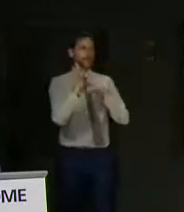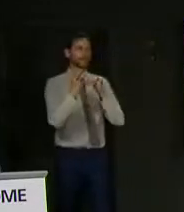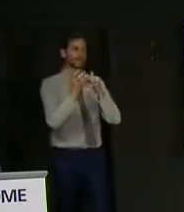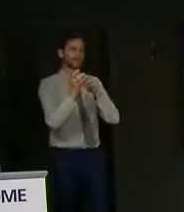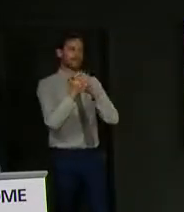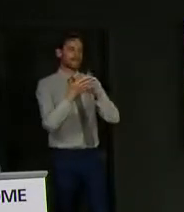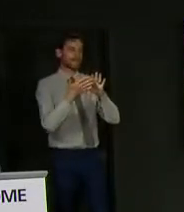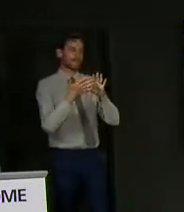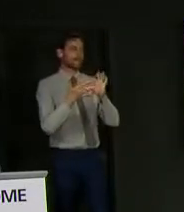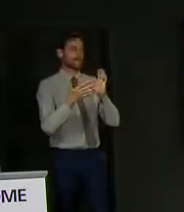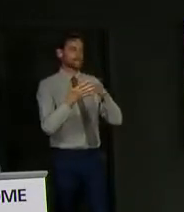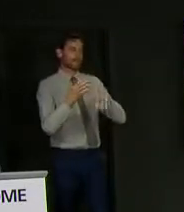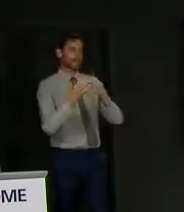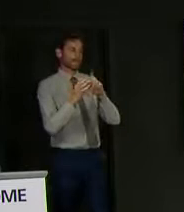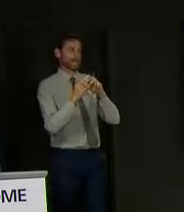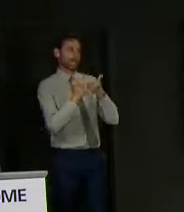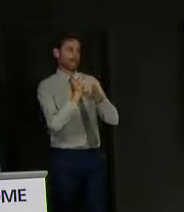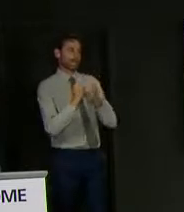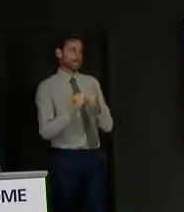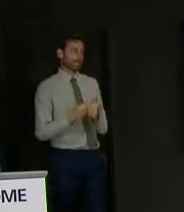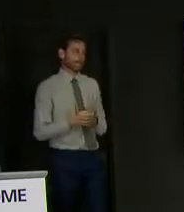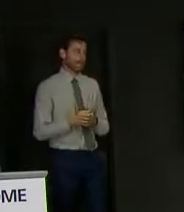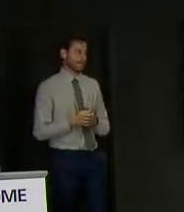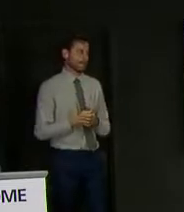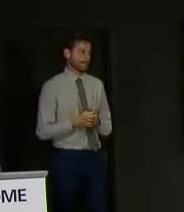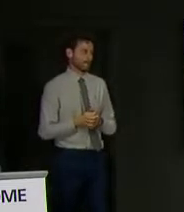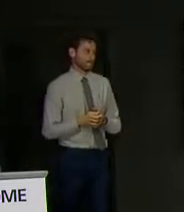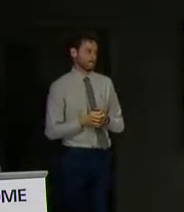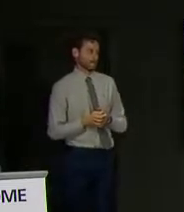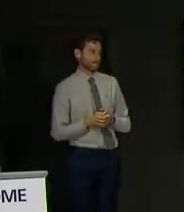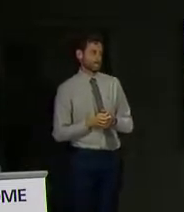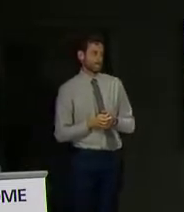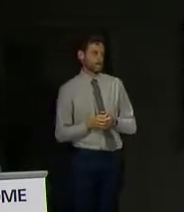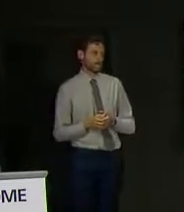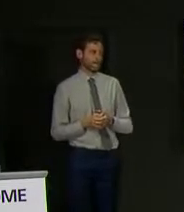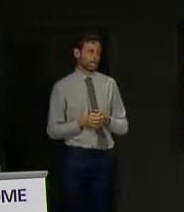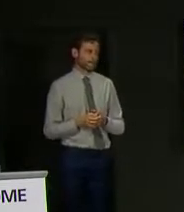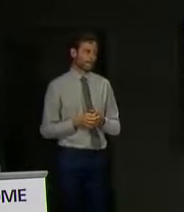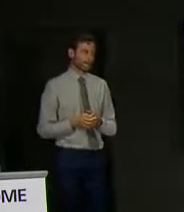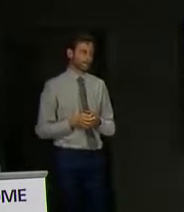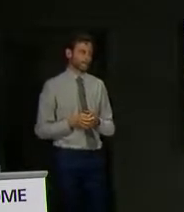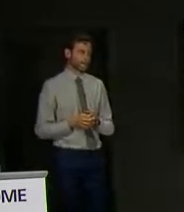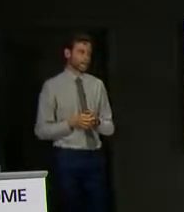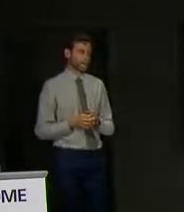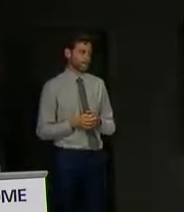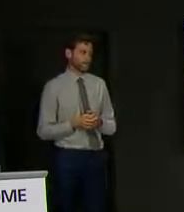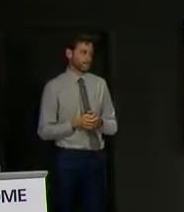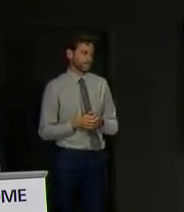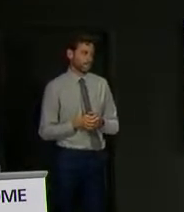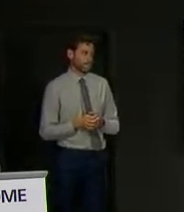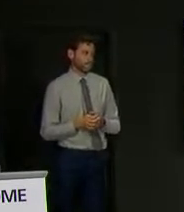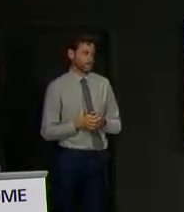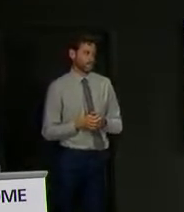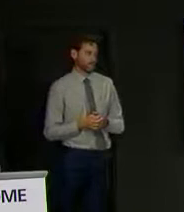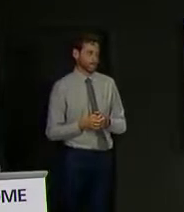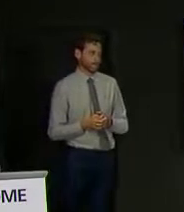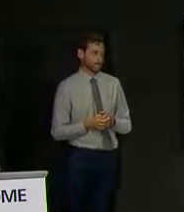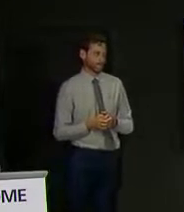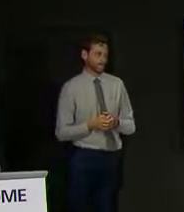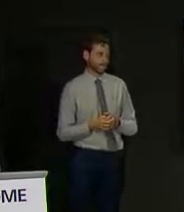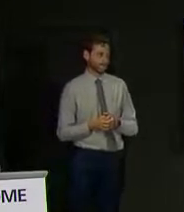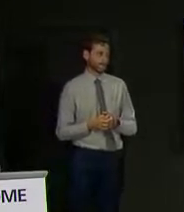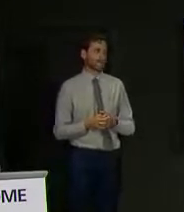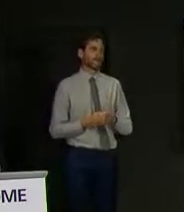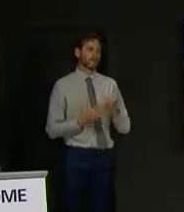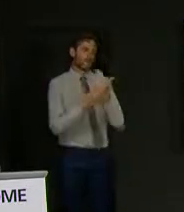Thank you, First Minister. Our station, West FM, is hearing the concerns of residents and large who are worried that the releasing of some of these